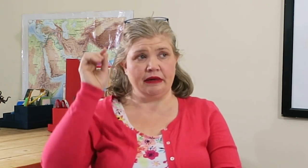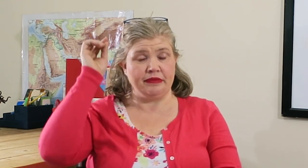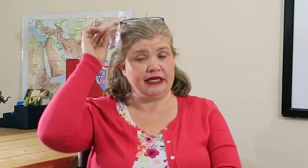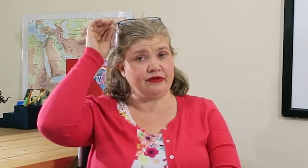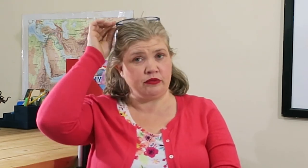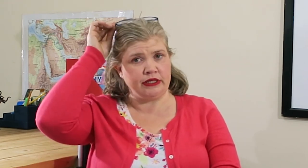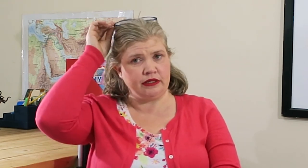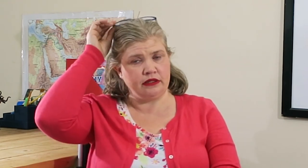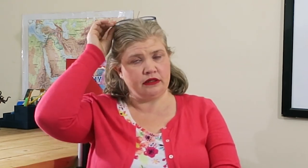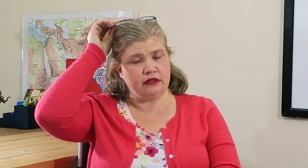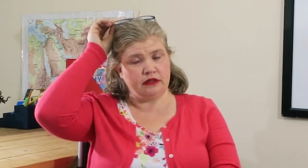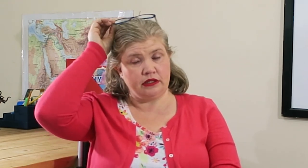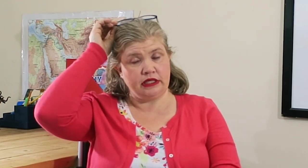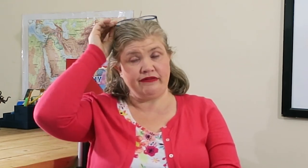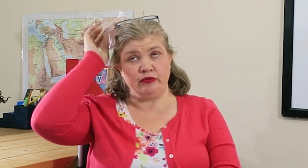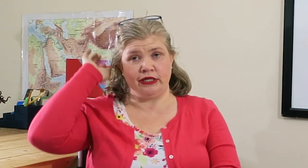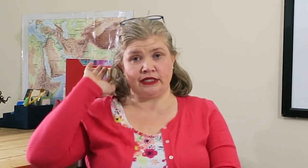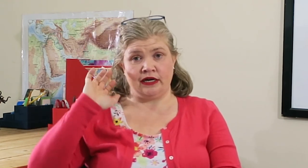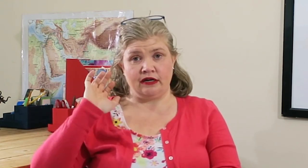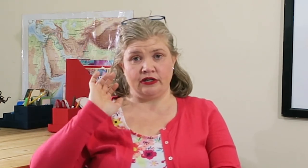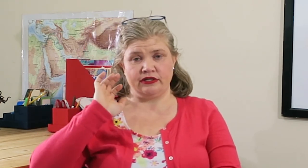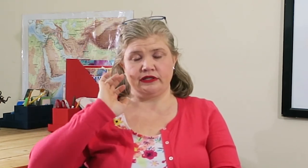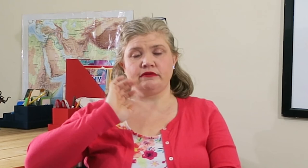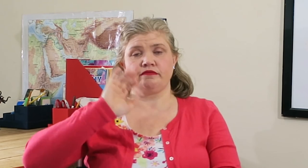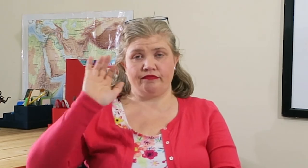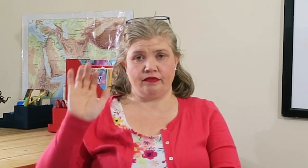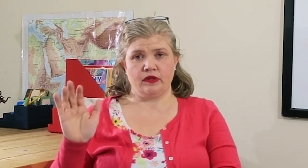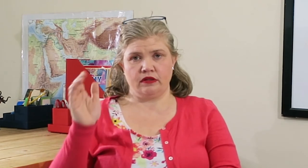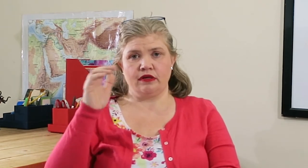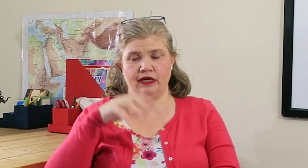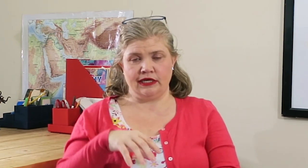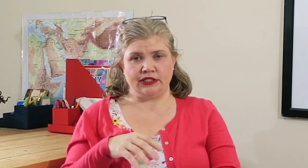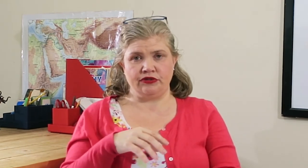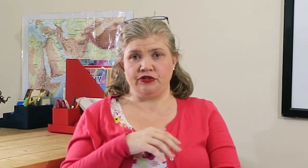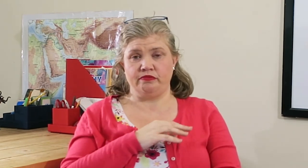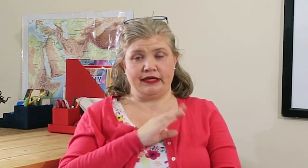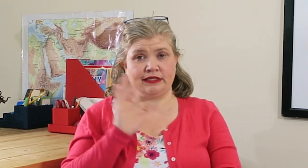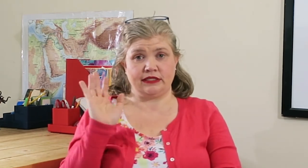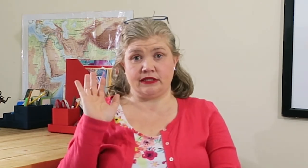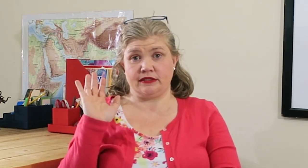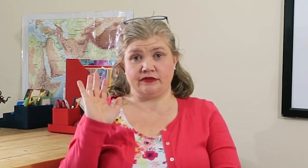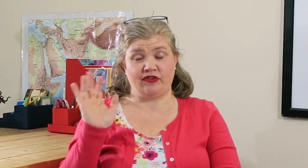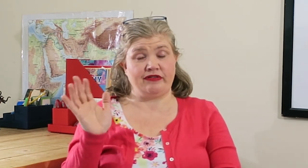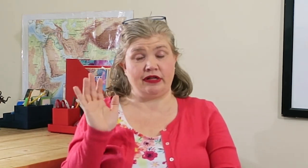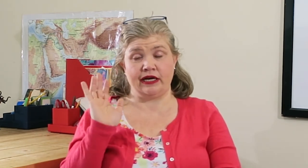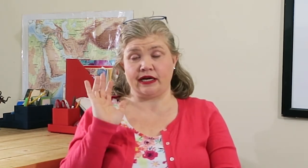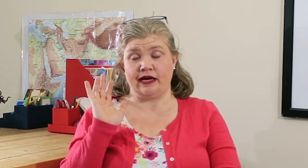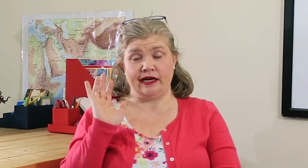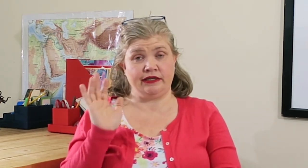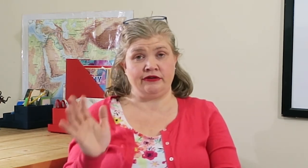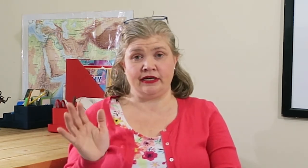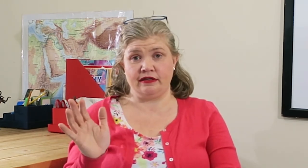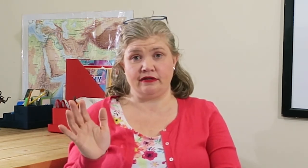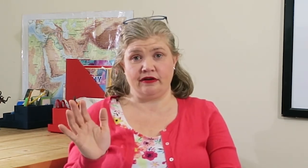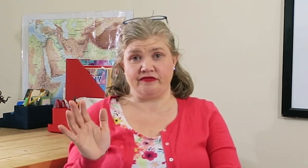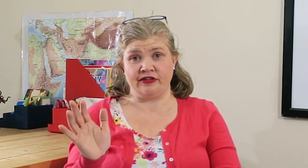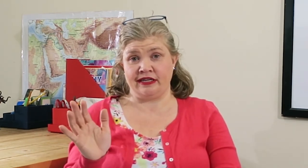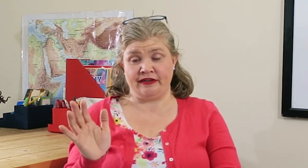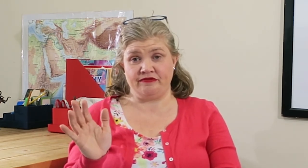Even when, even when it's not hard. I still do, because five o'clock, I do not often have